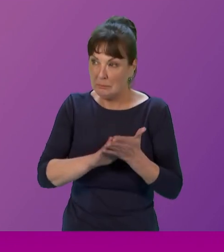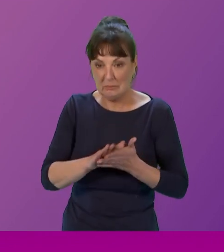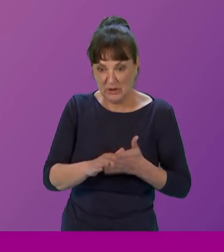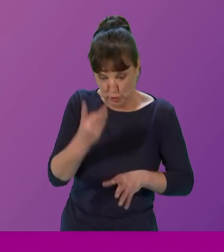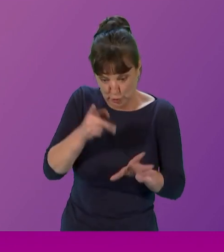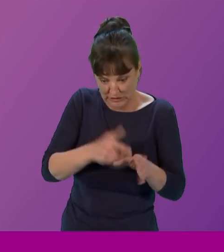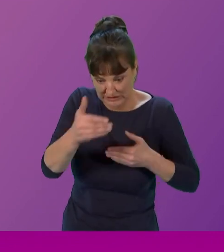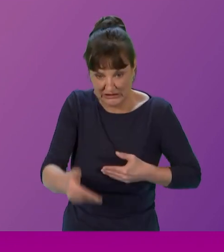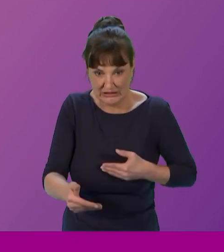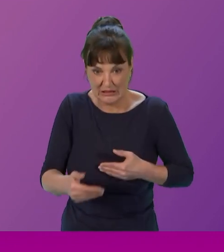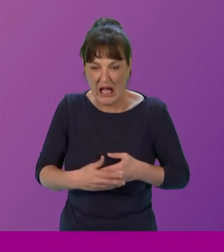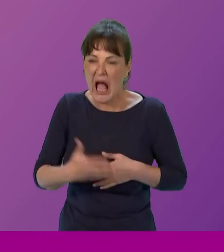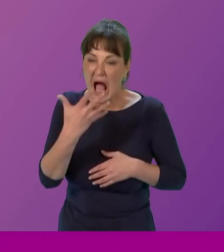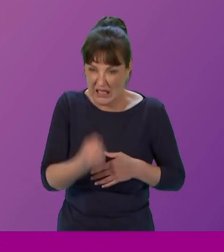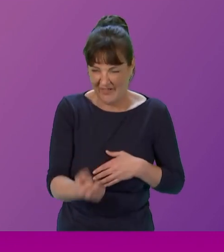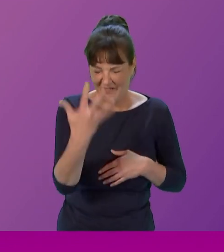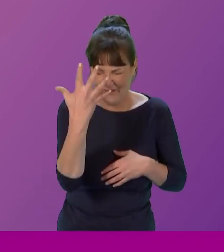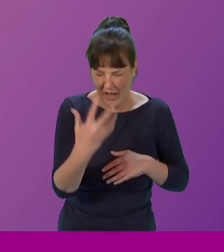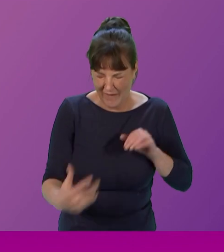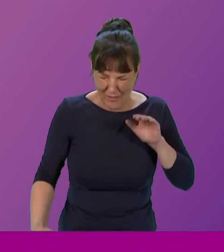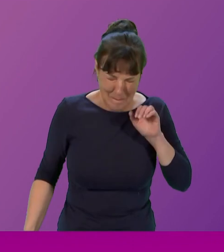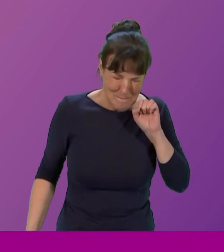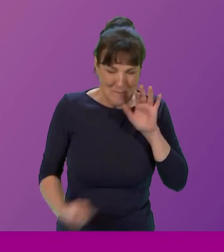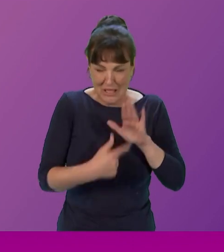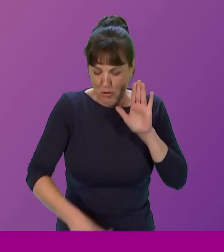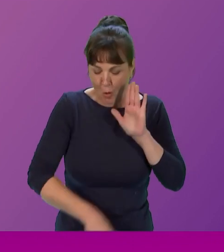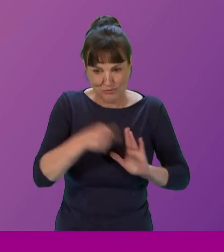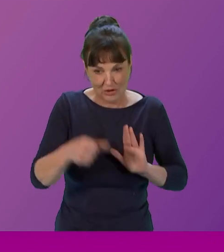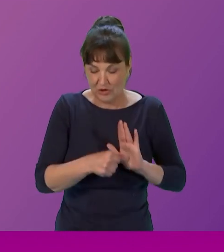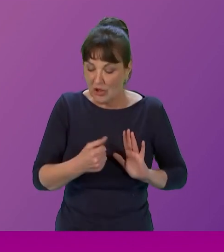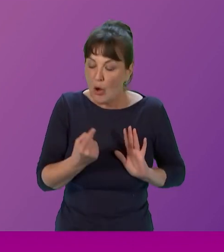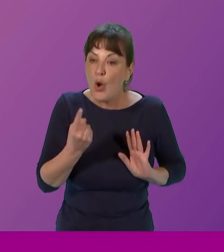operations. One more, and I would have got a free cappuccino from Starbucks.